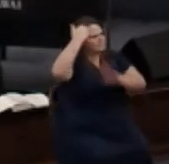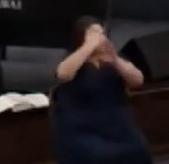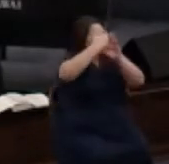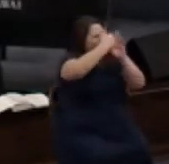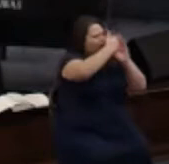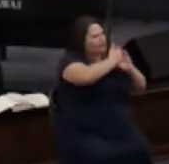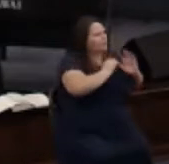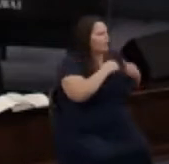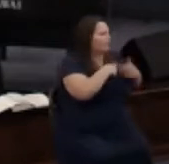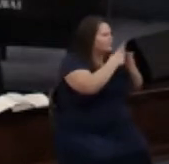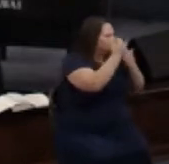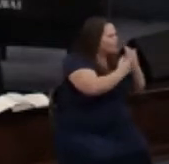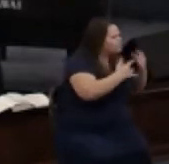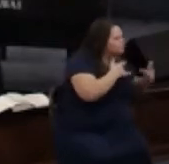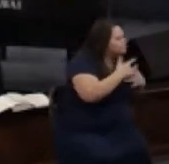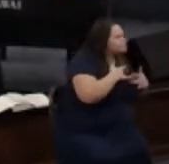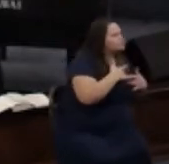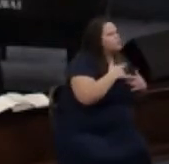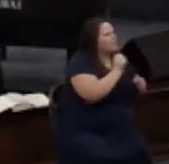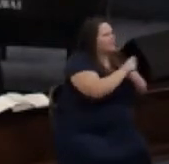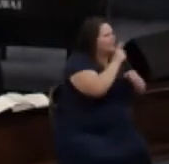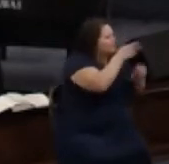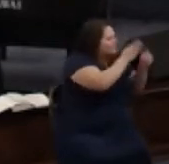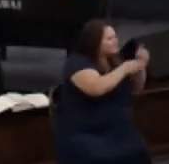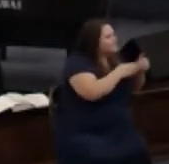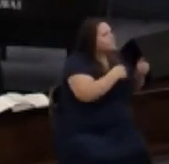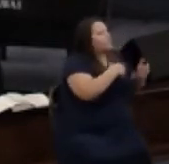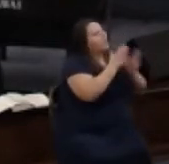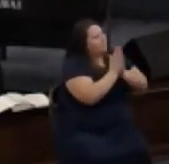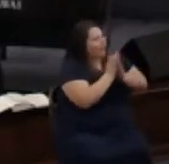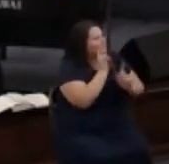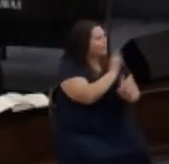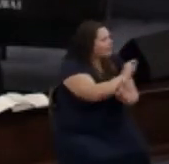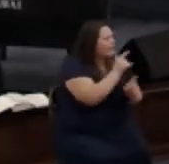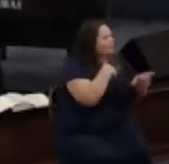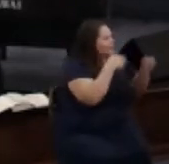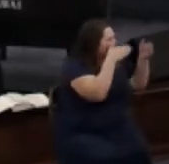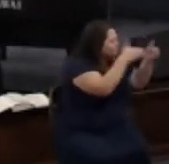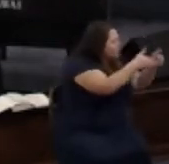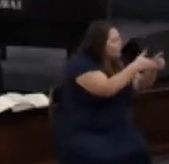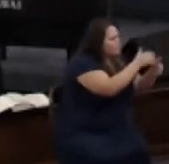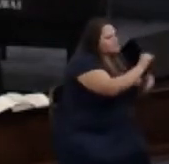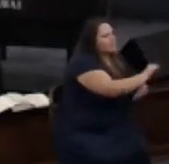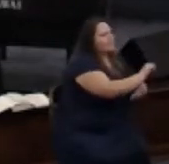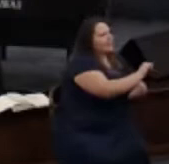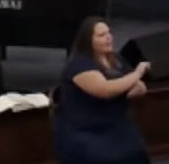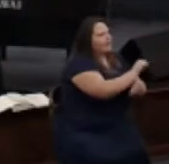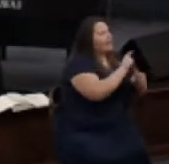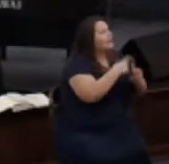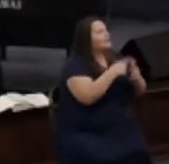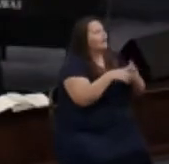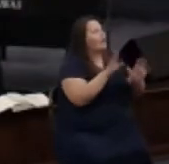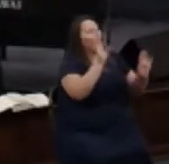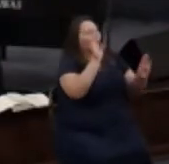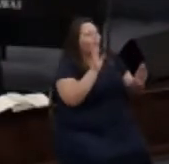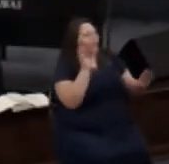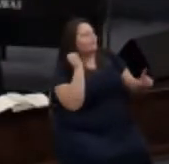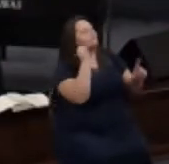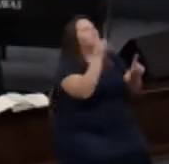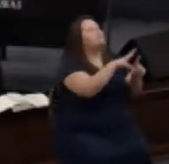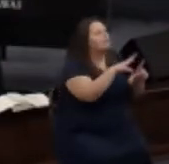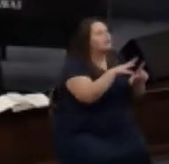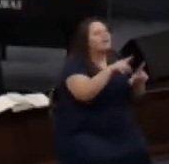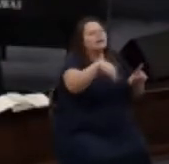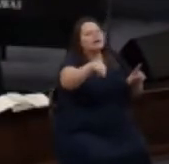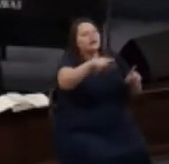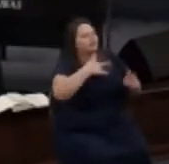that we want to make sure are taken care of in prayer so we concentrate there then we throw a backhanded prayer at what someone